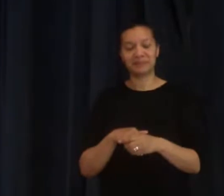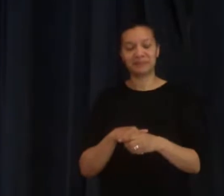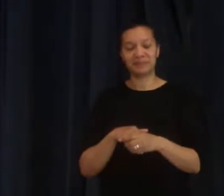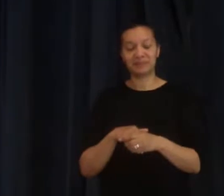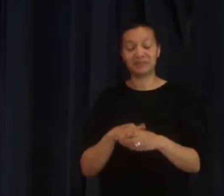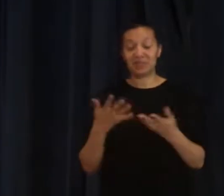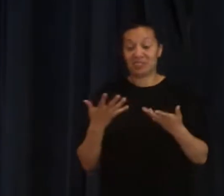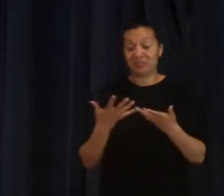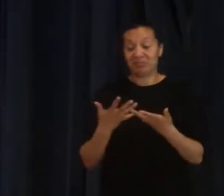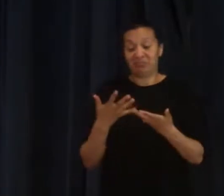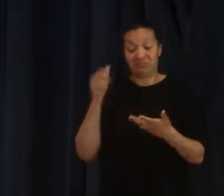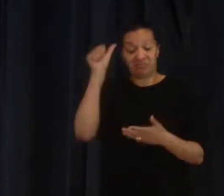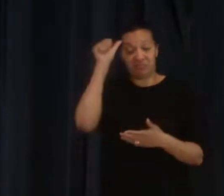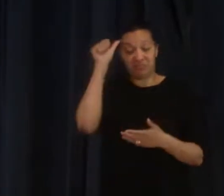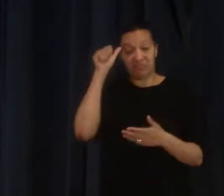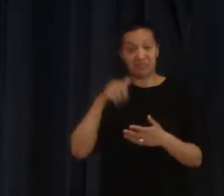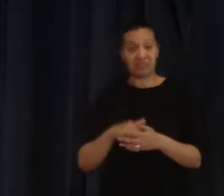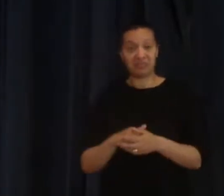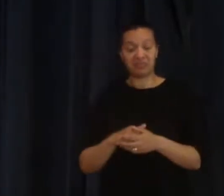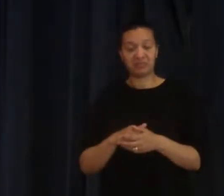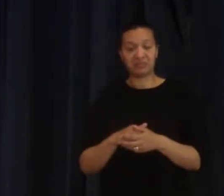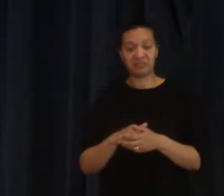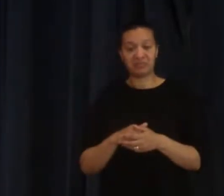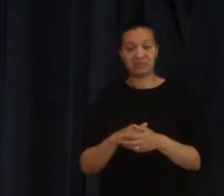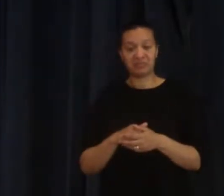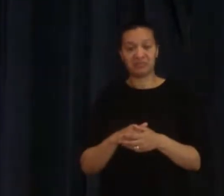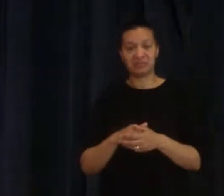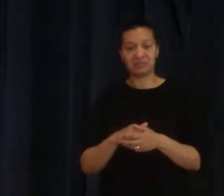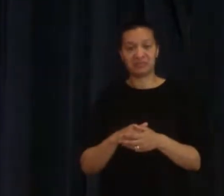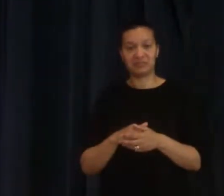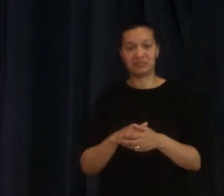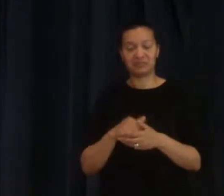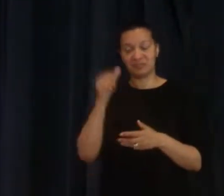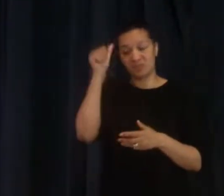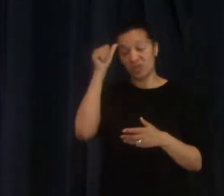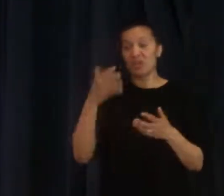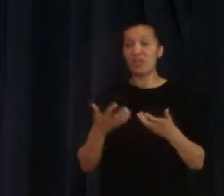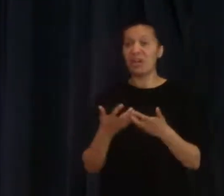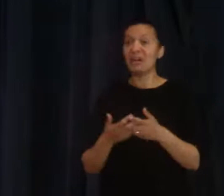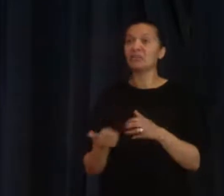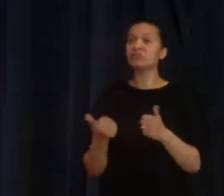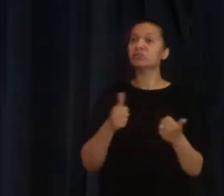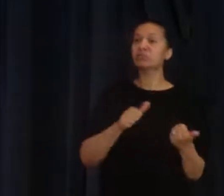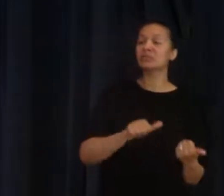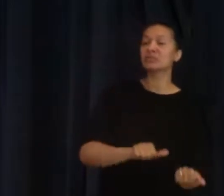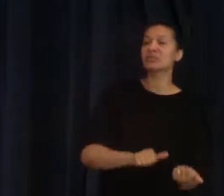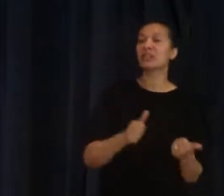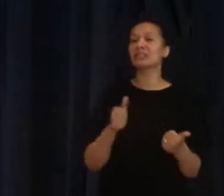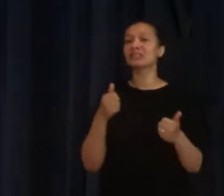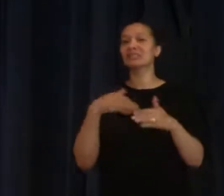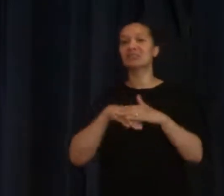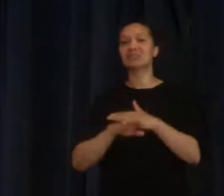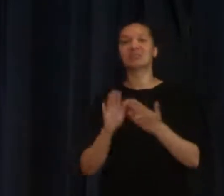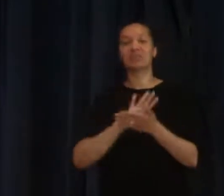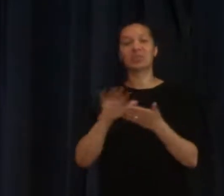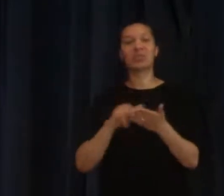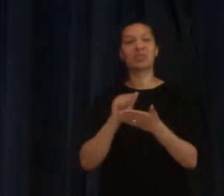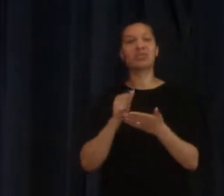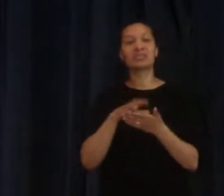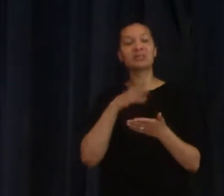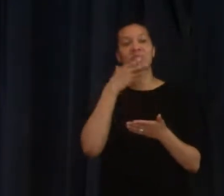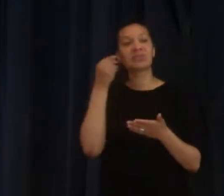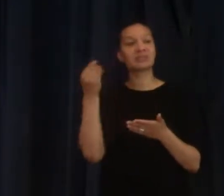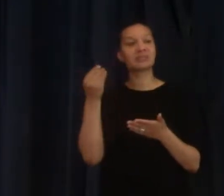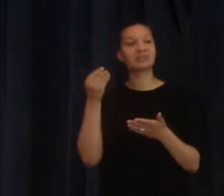So how do we know we have been baptised in the Holy Spirit? How do we know that that has happened to